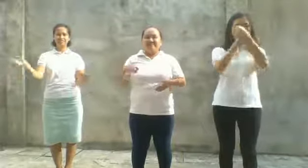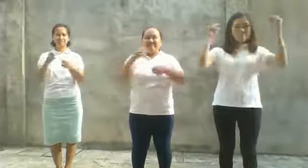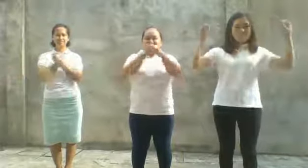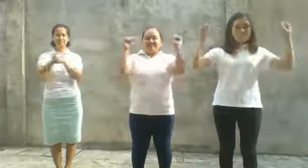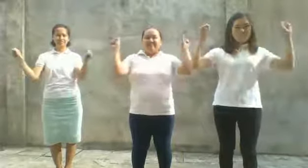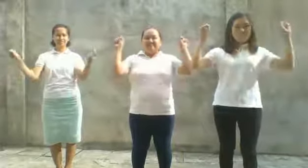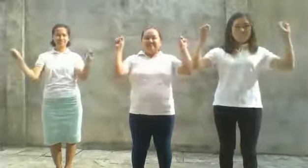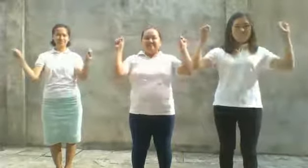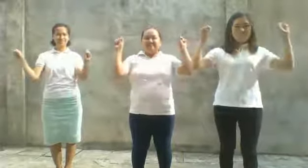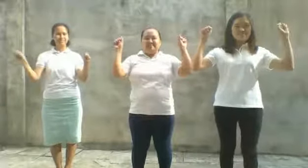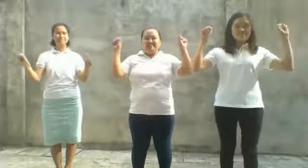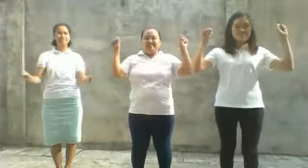free.